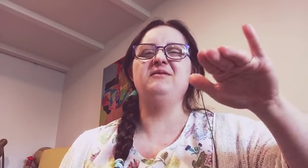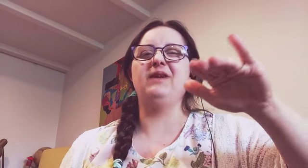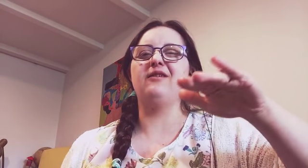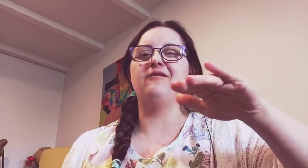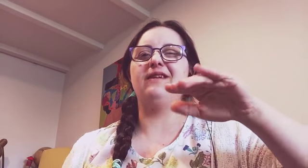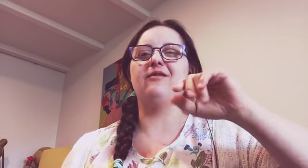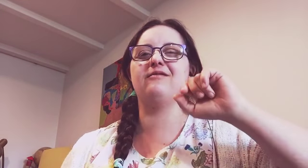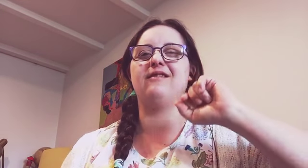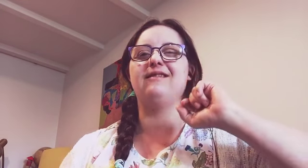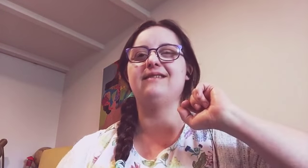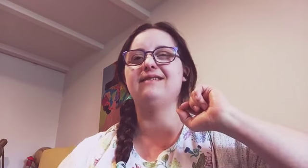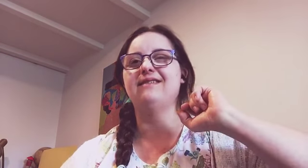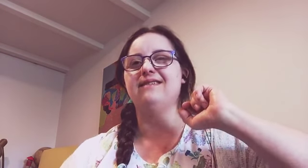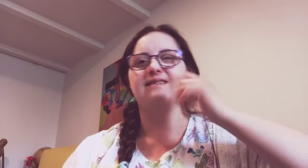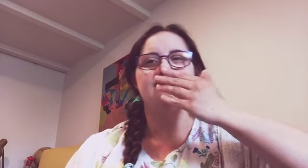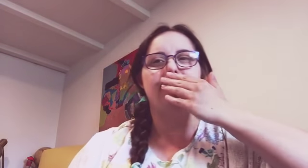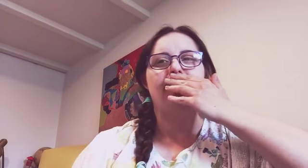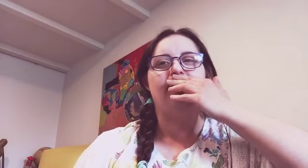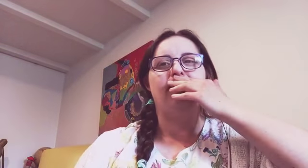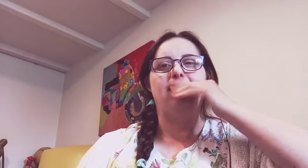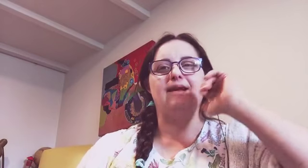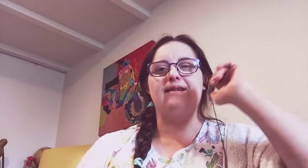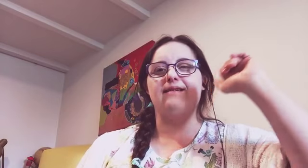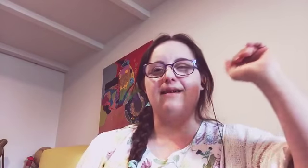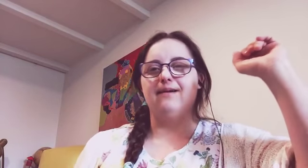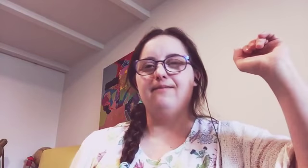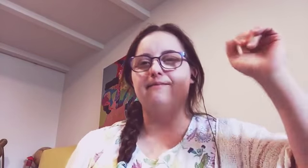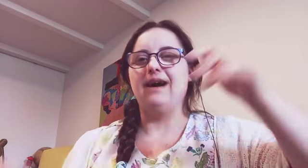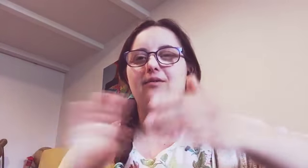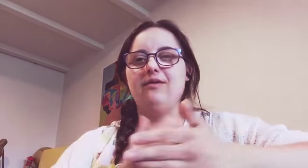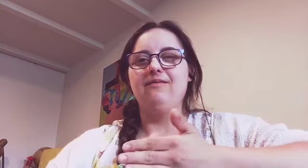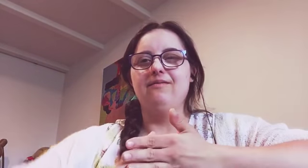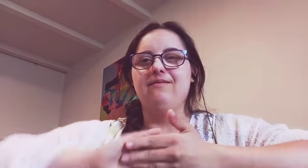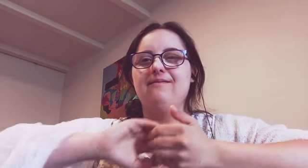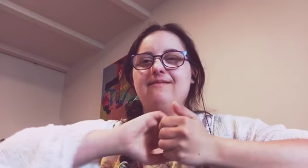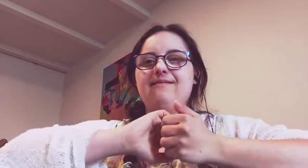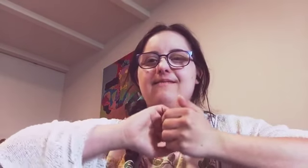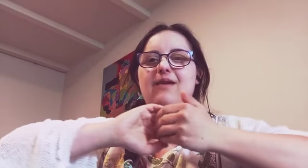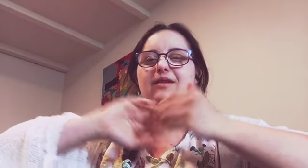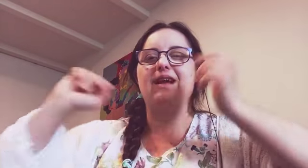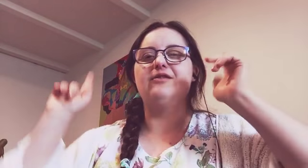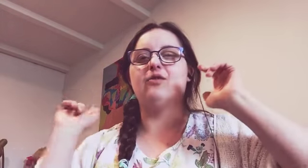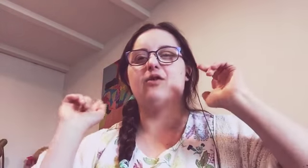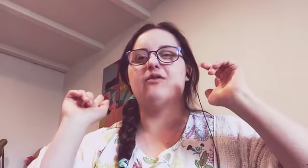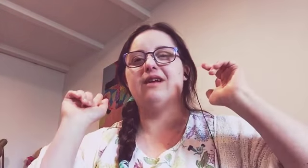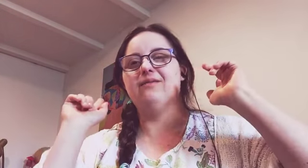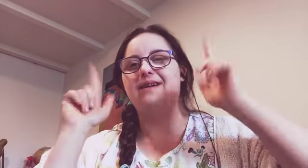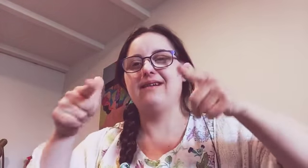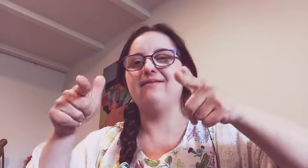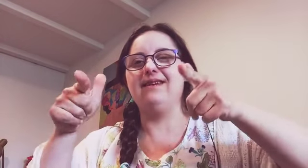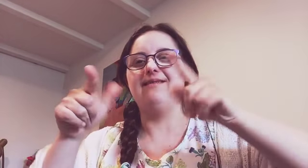to make your videos on? And, um, I would, I would catch you all in my next video.